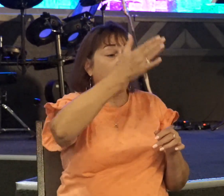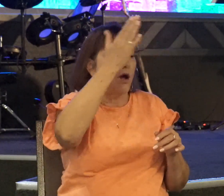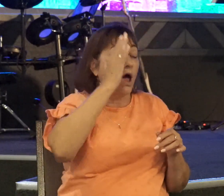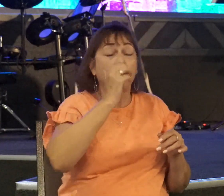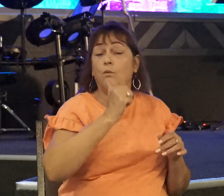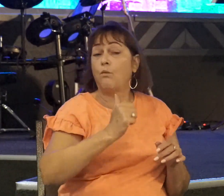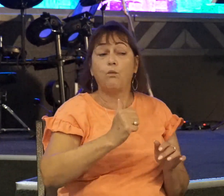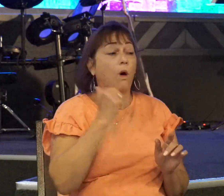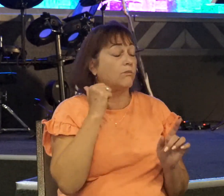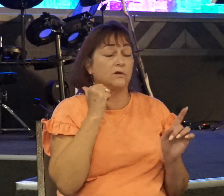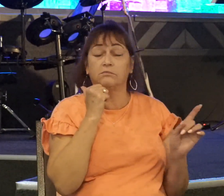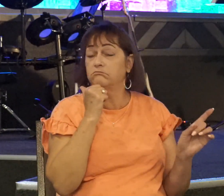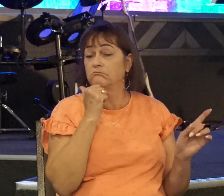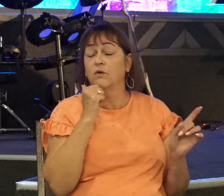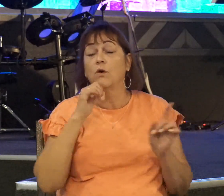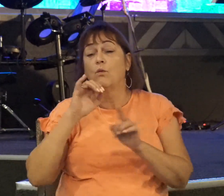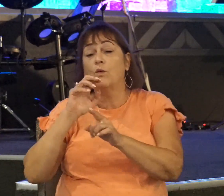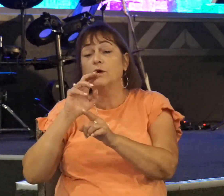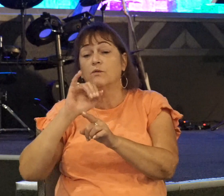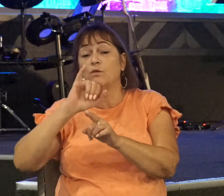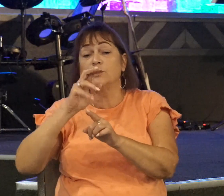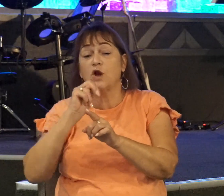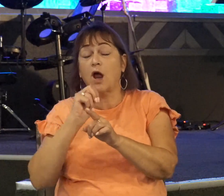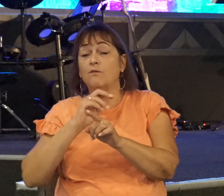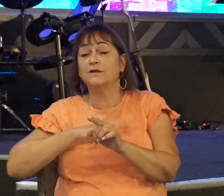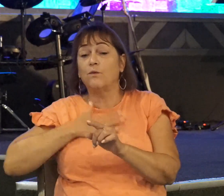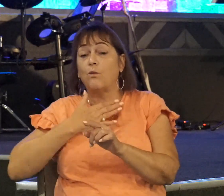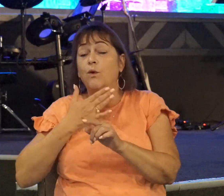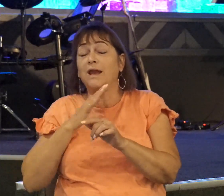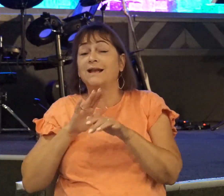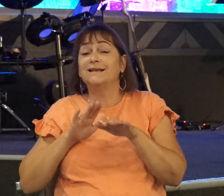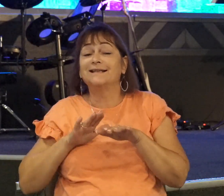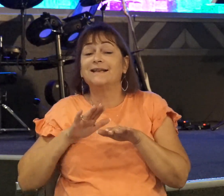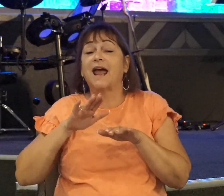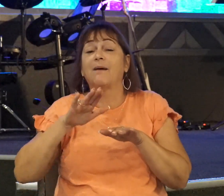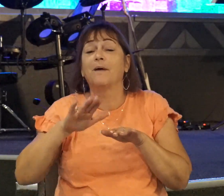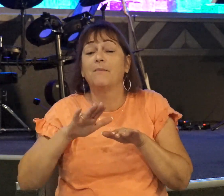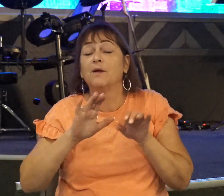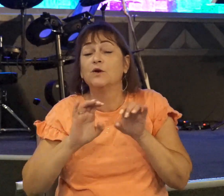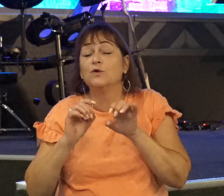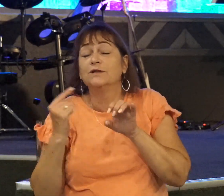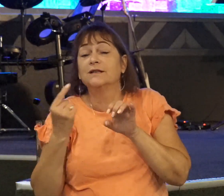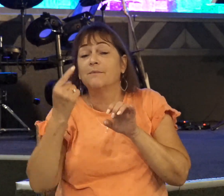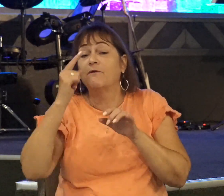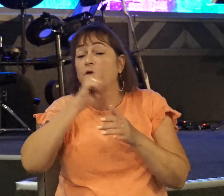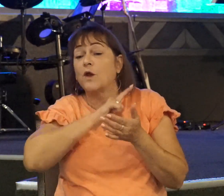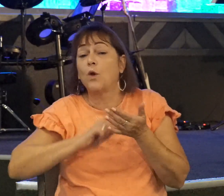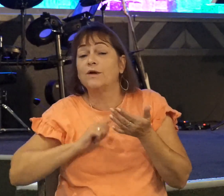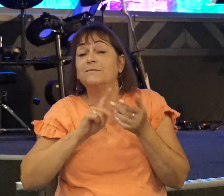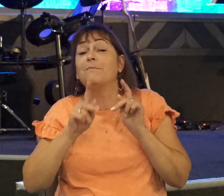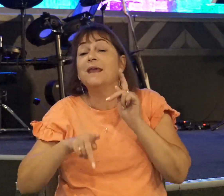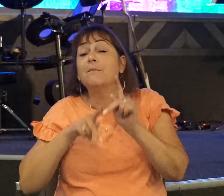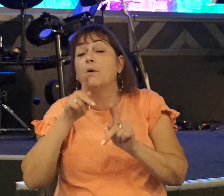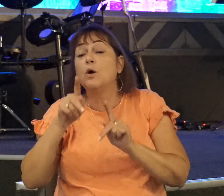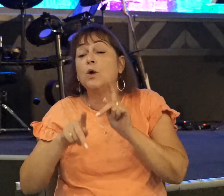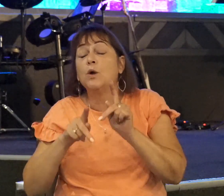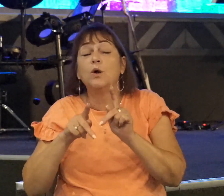When Jonathan was willing to step up and do something for the Lord's people, Saul was sitting.